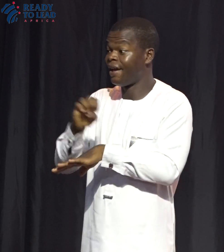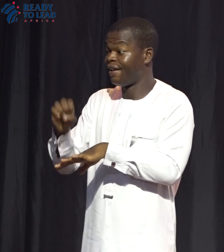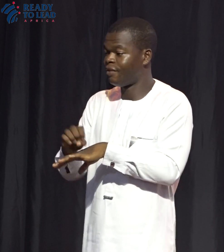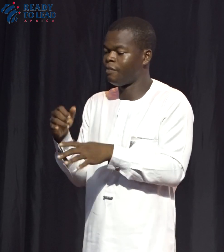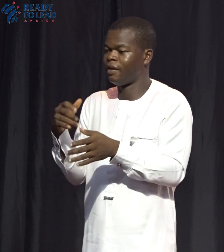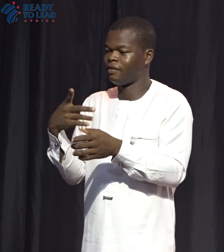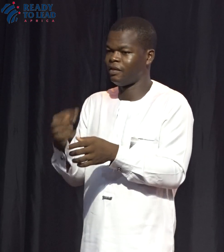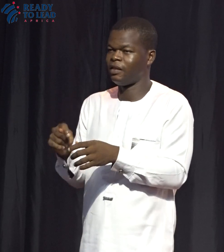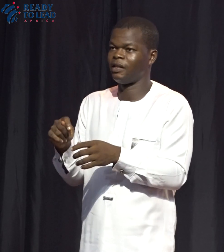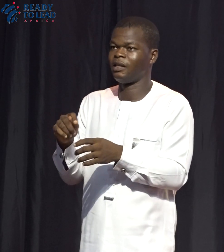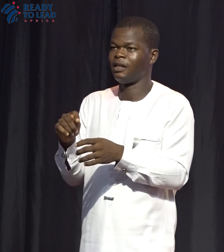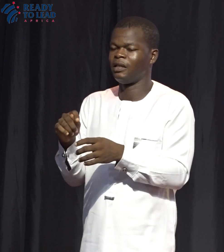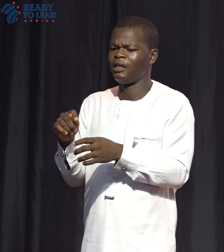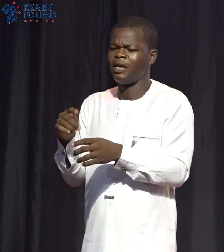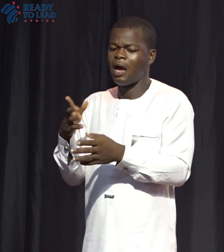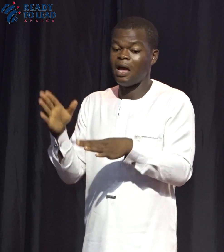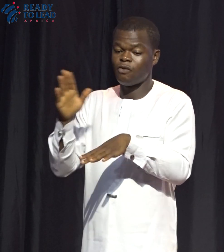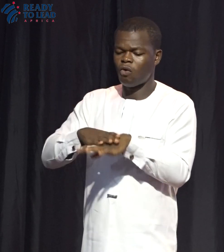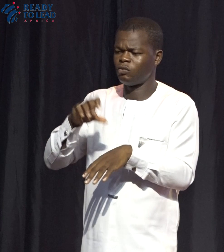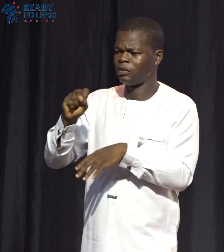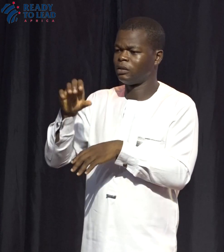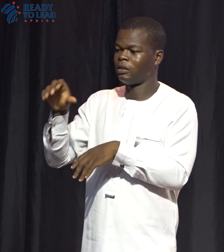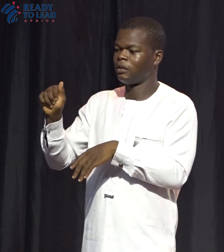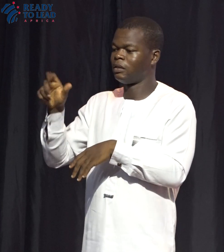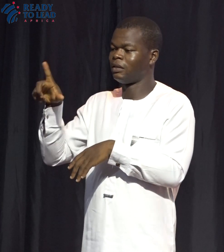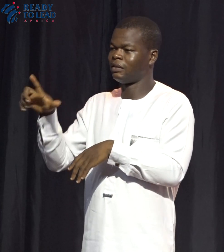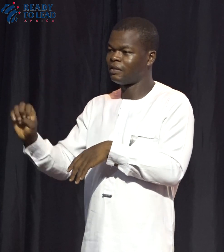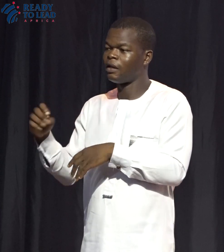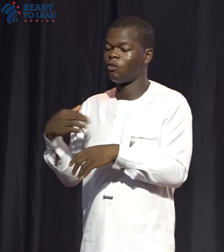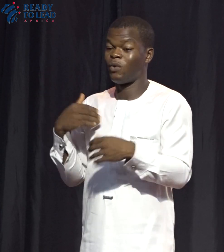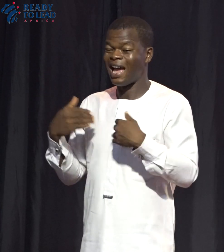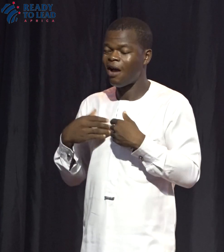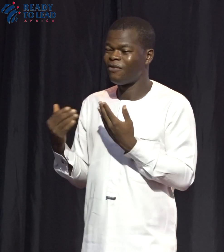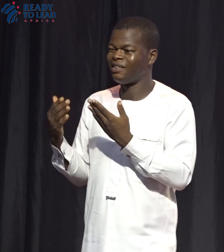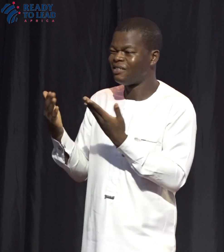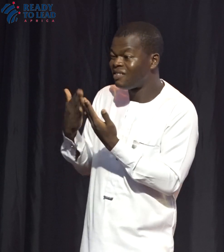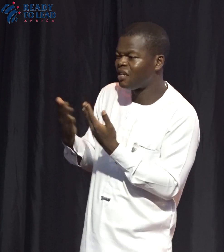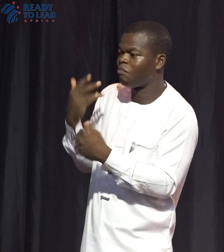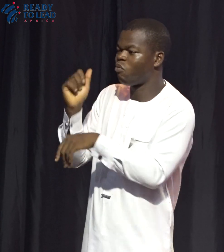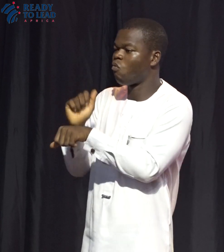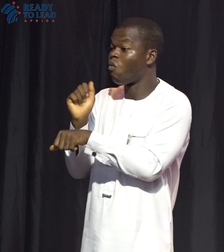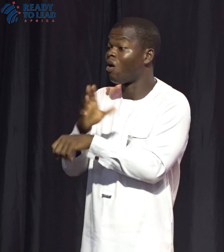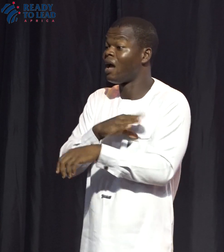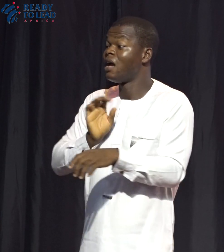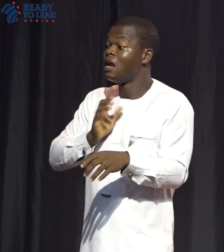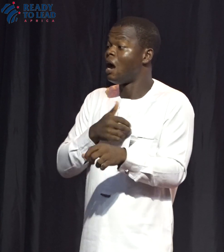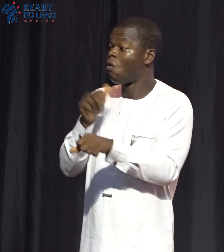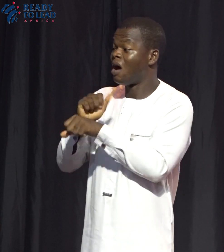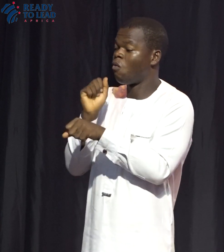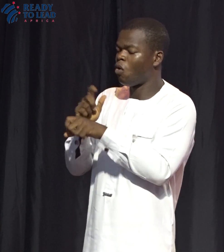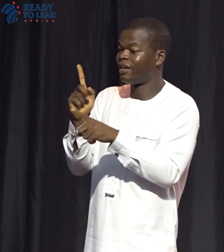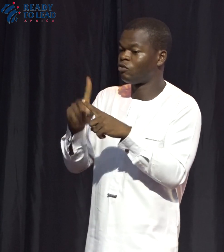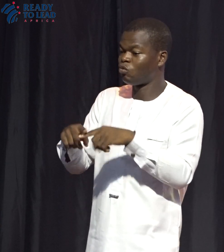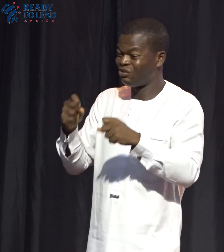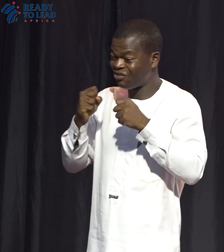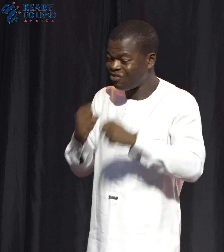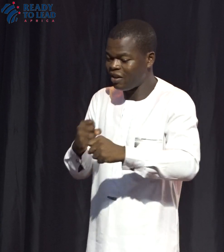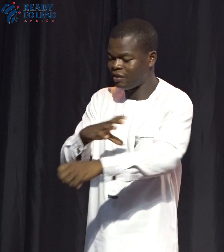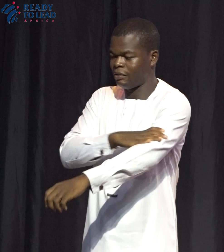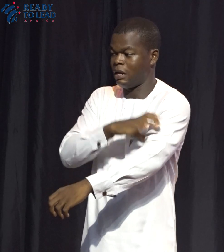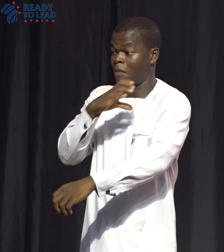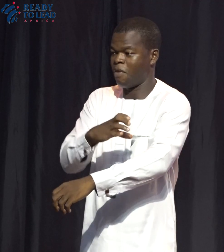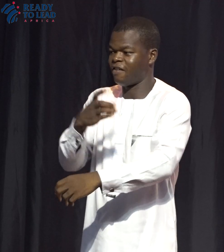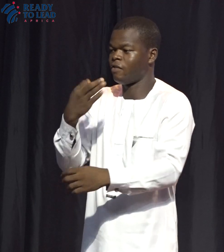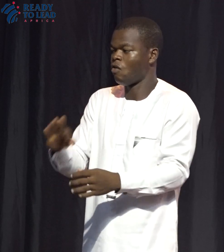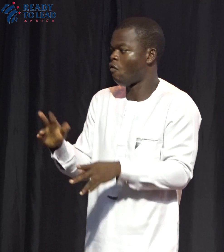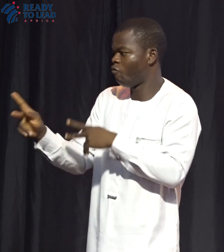is KIL. And on KIL, we have a simple mandate, and our mandate is to strengthen the capacity of citizens